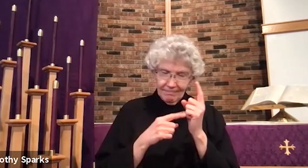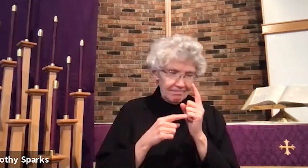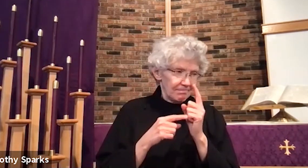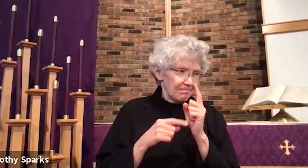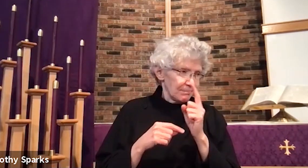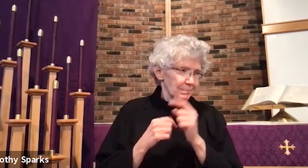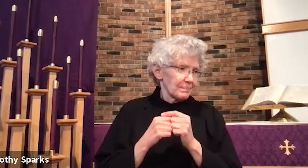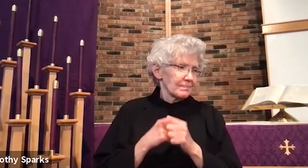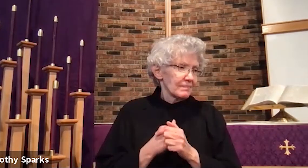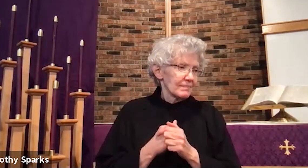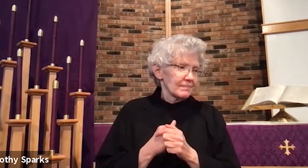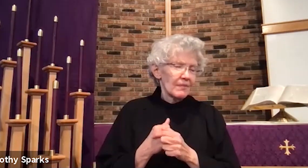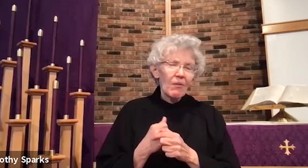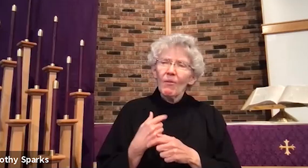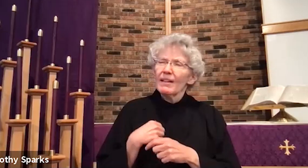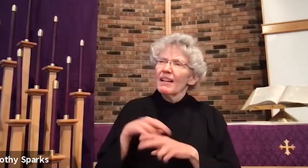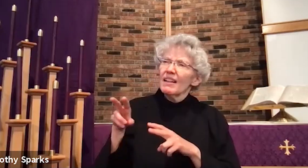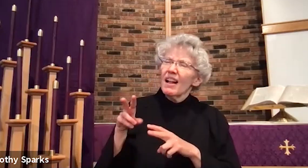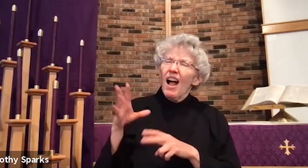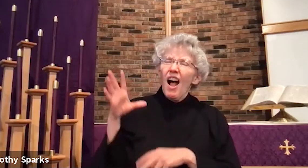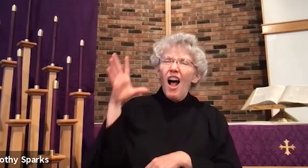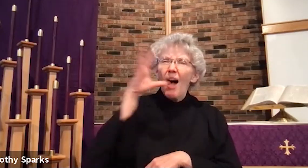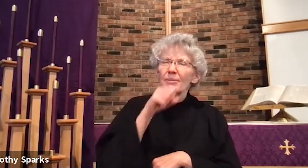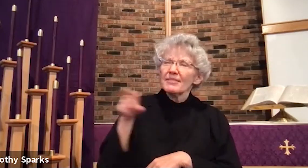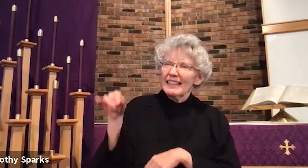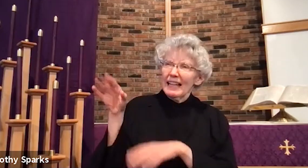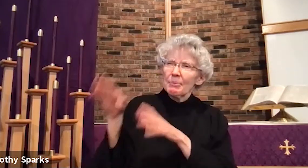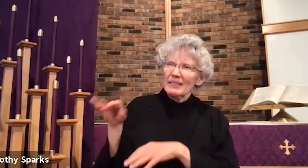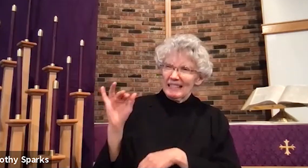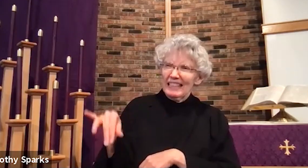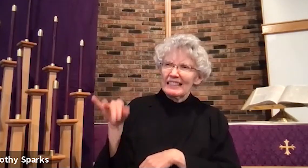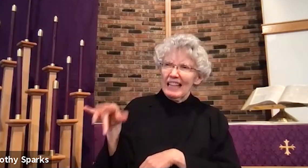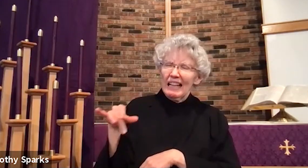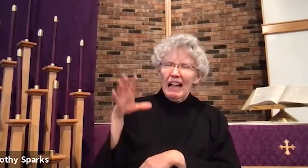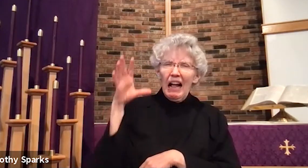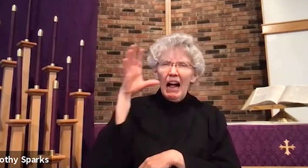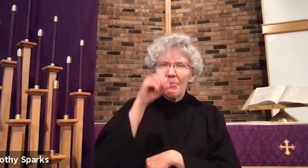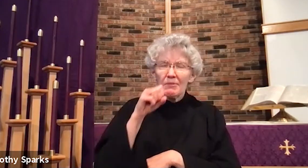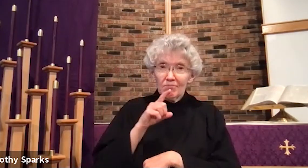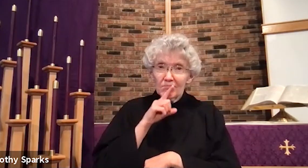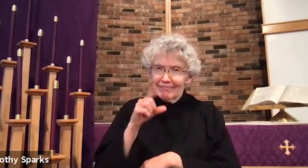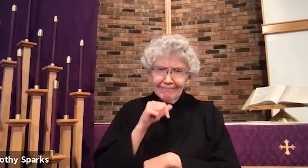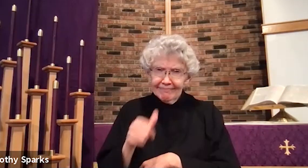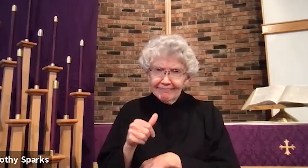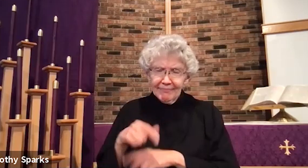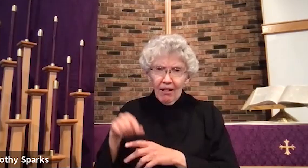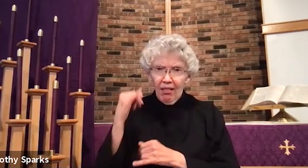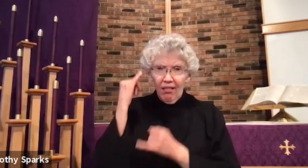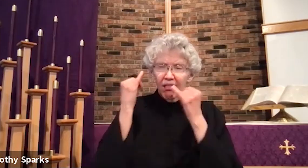The first week, we'll focus on breaking free from stereotypes of others and